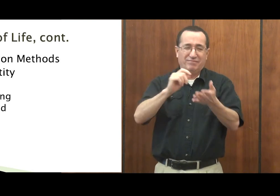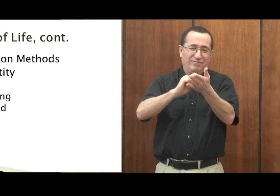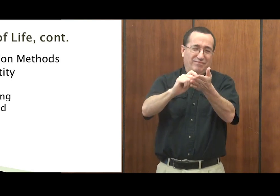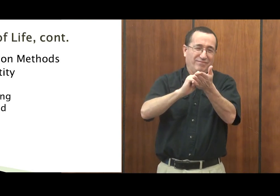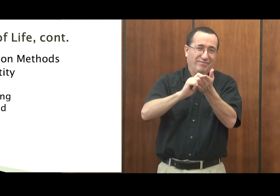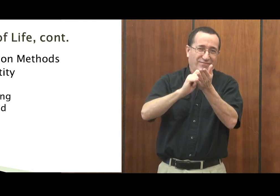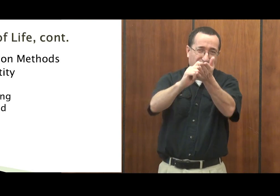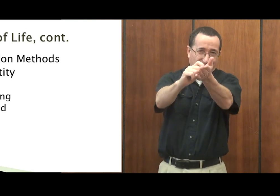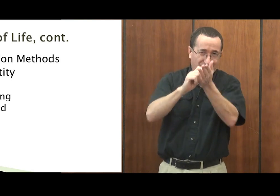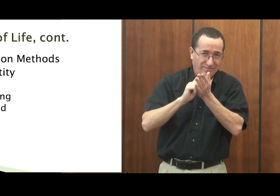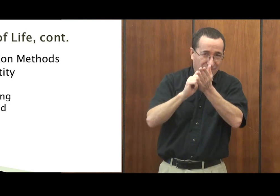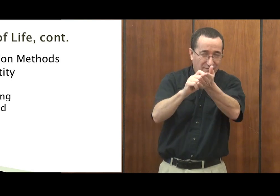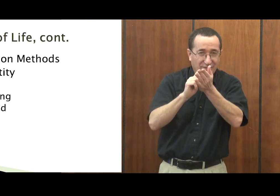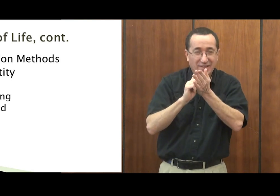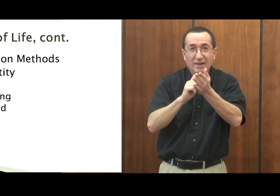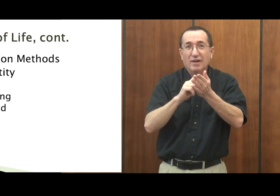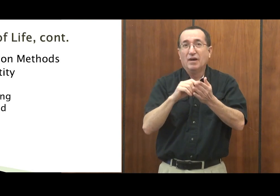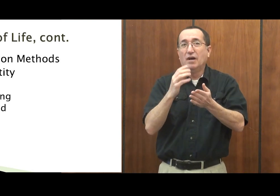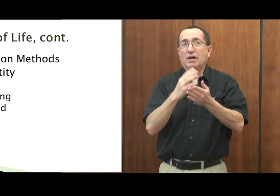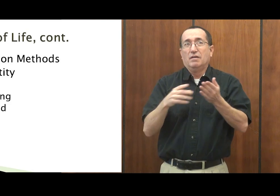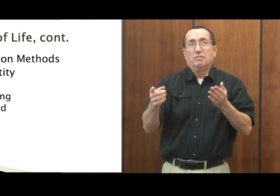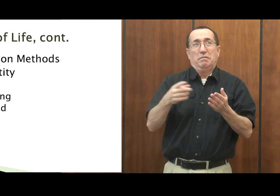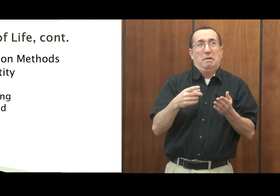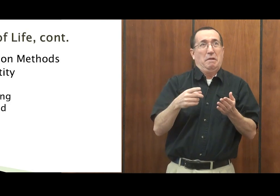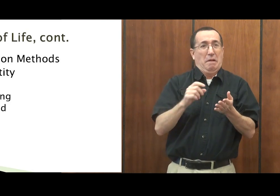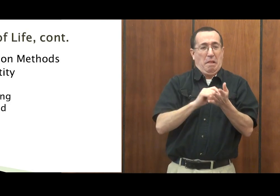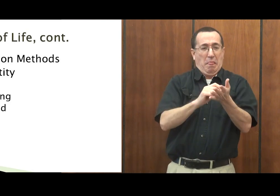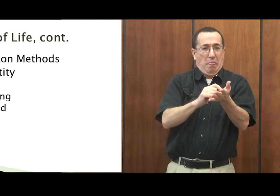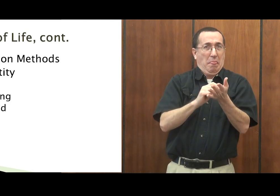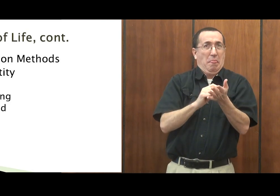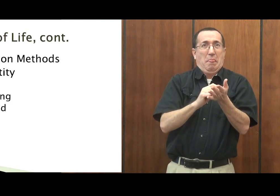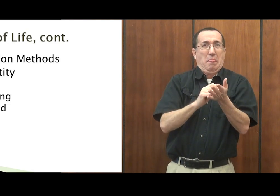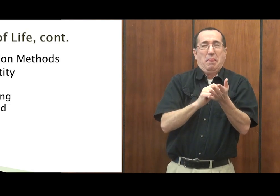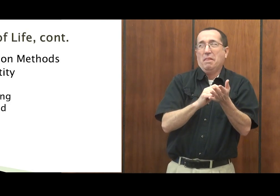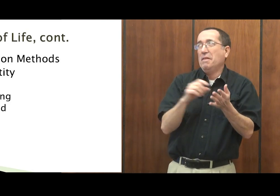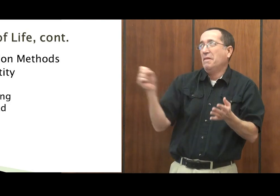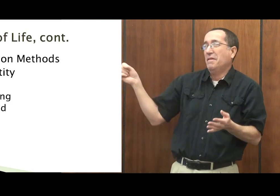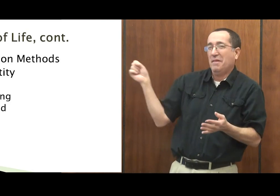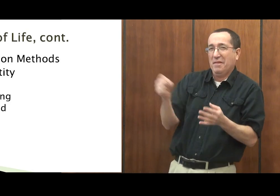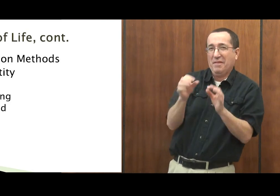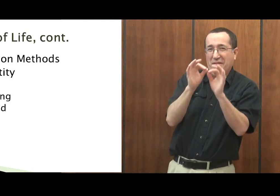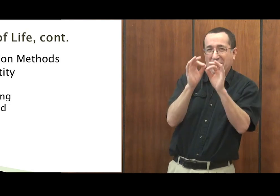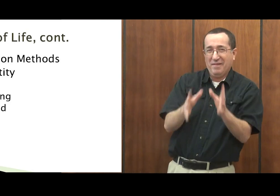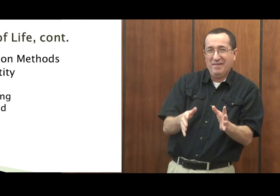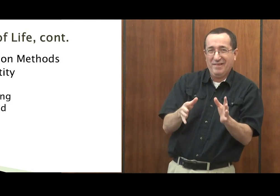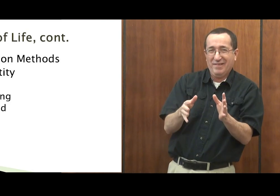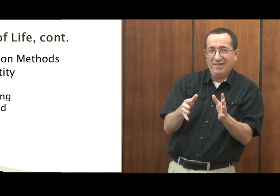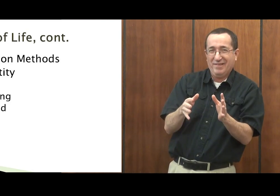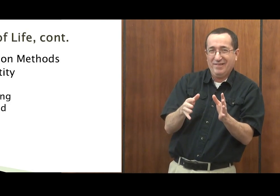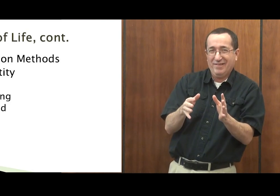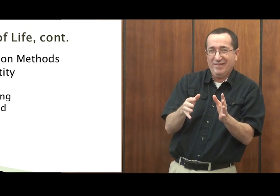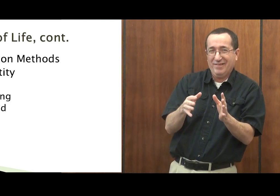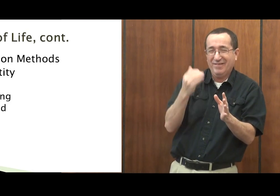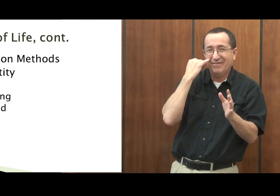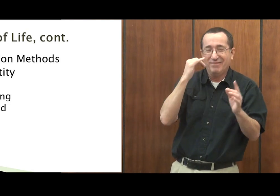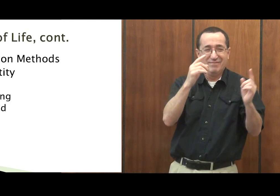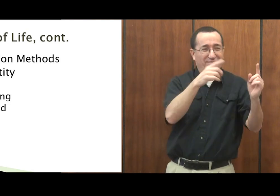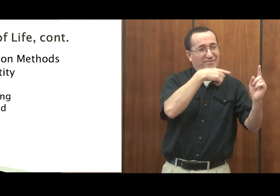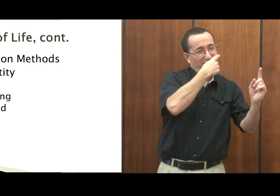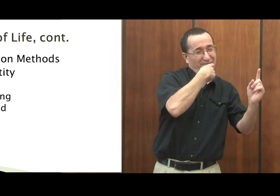great. Pen and paper work every time for many people. People are a little bit scared to work with pen and paper. Well,